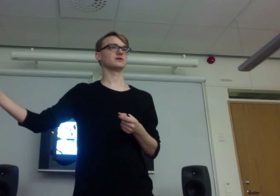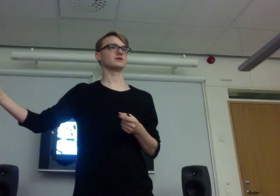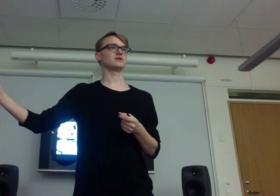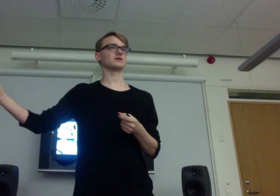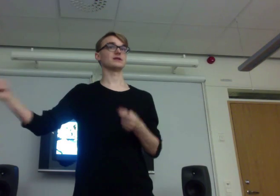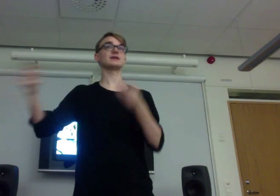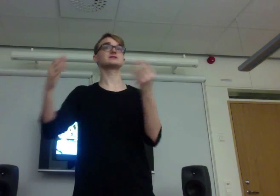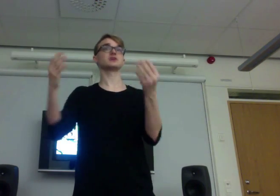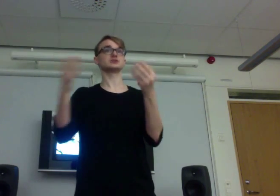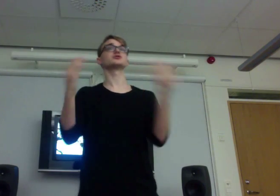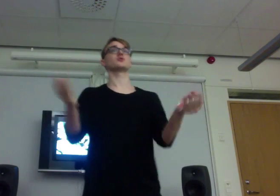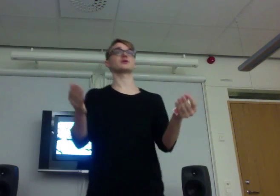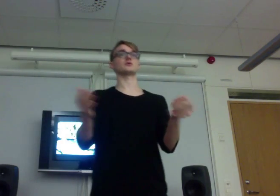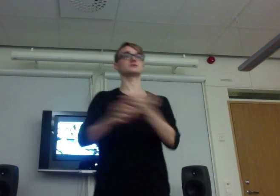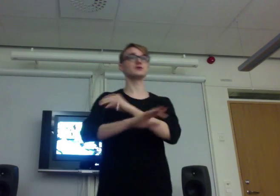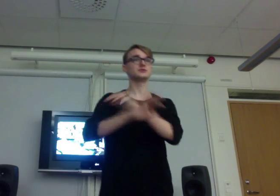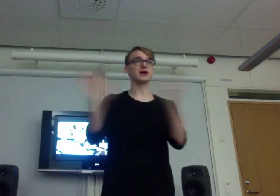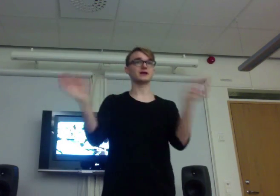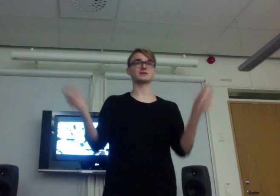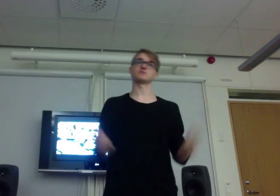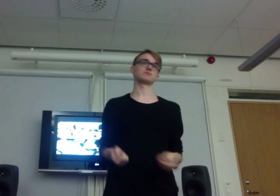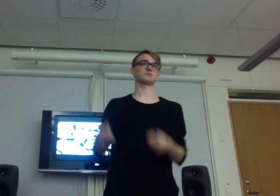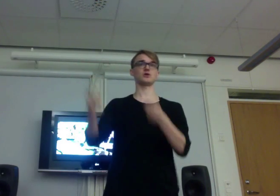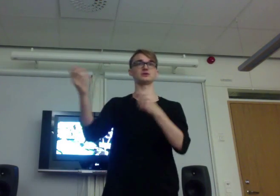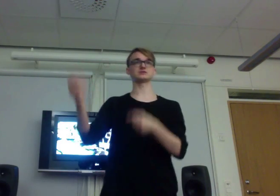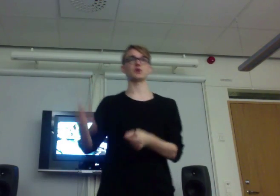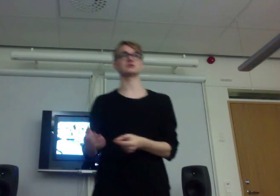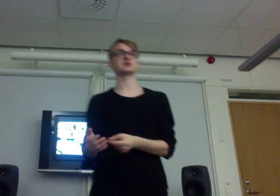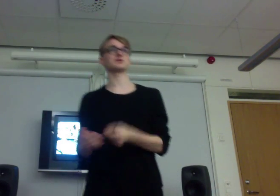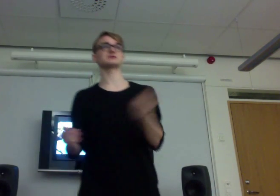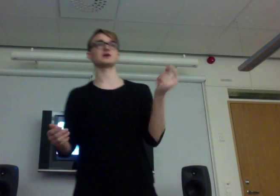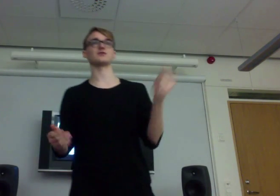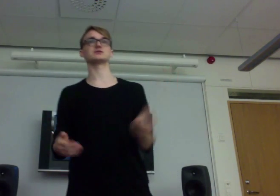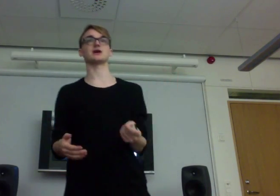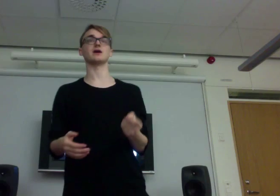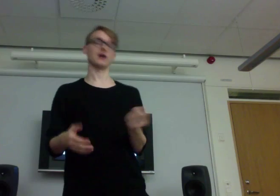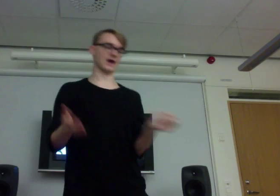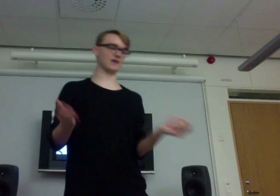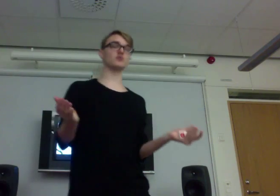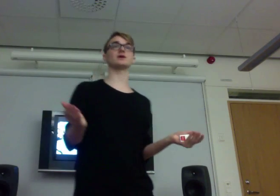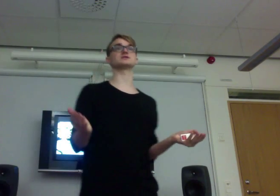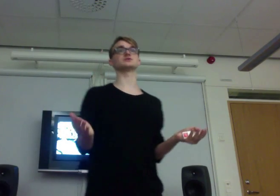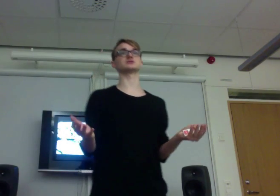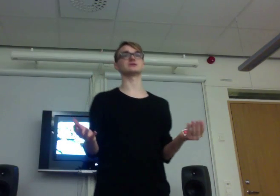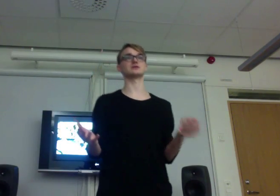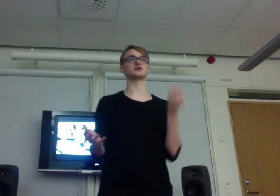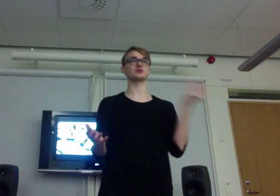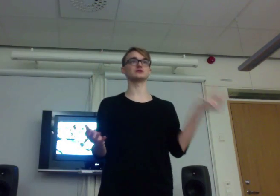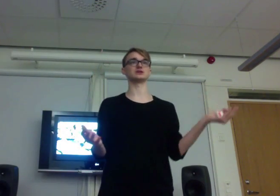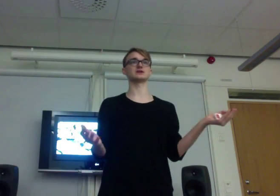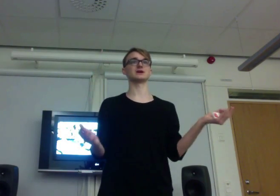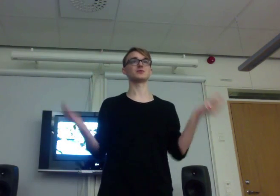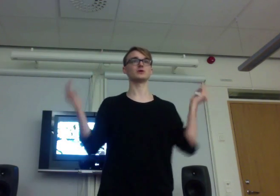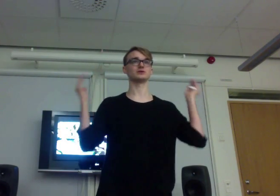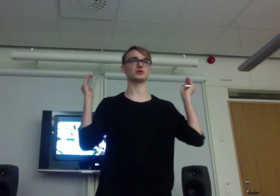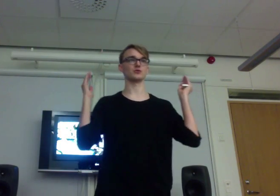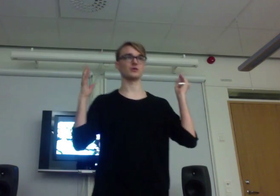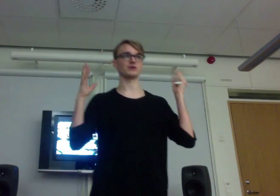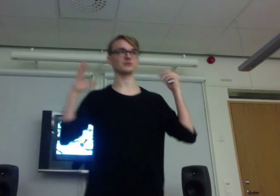And that's just QR codes. You're like, no, there's no GPS coverage here. Everyone is using the 3G when you, when, when